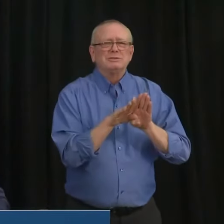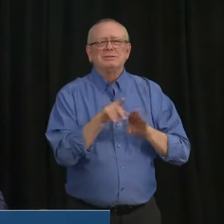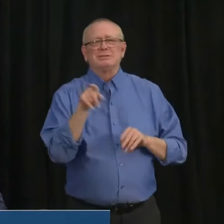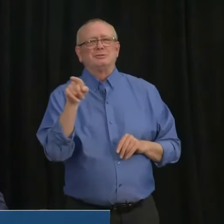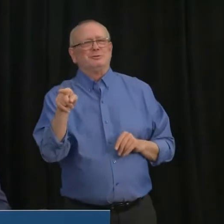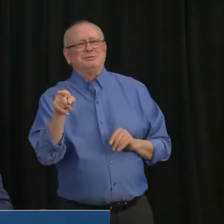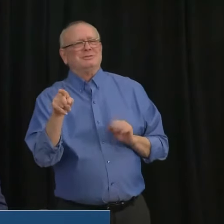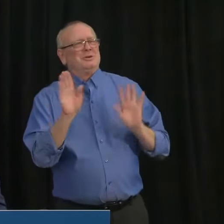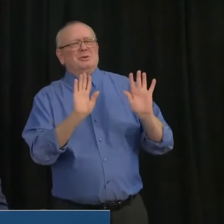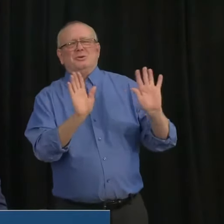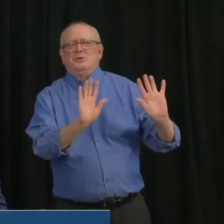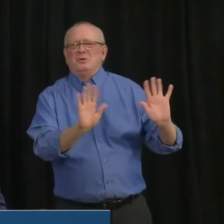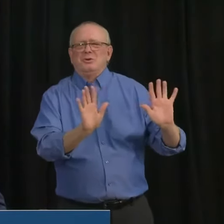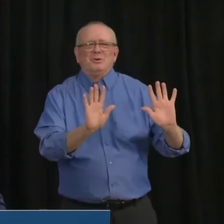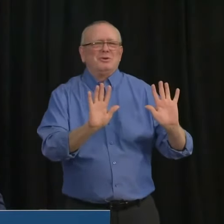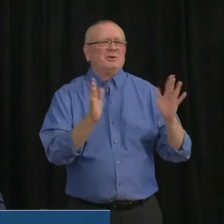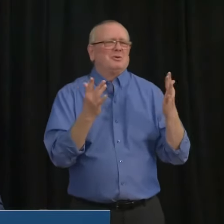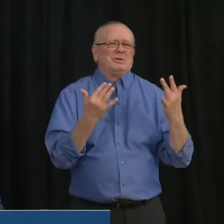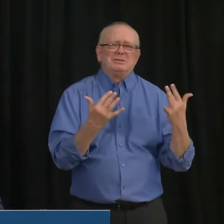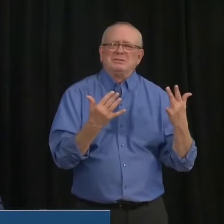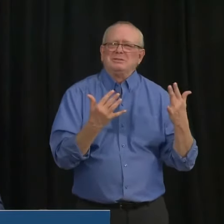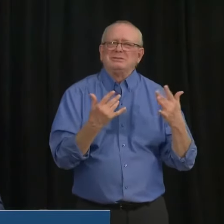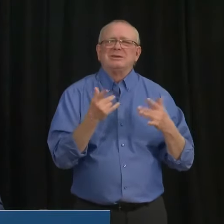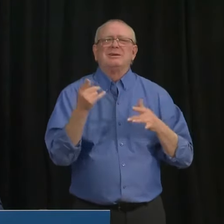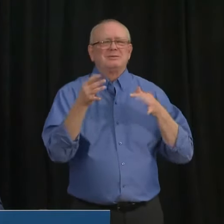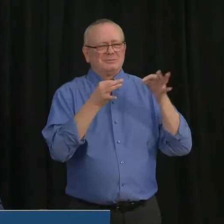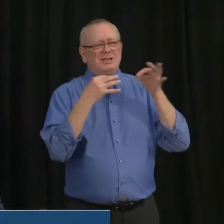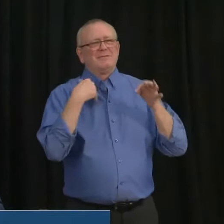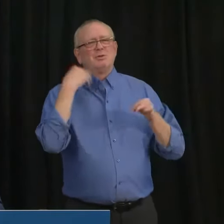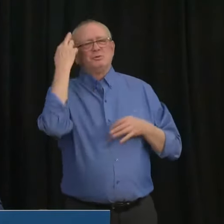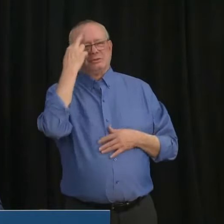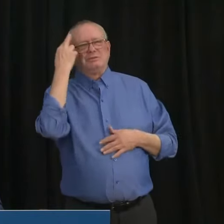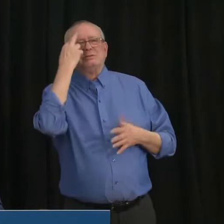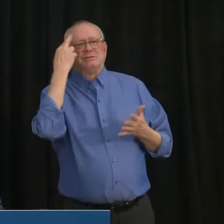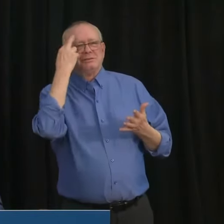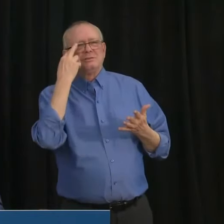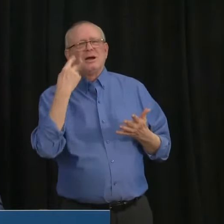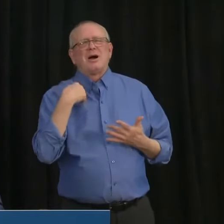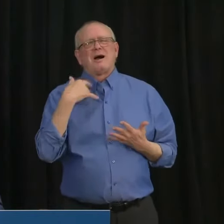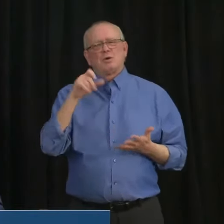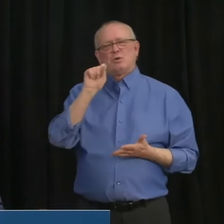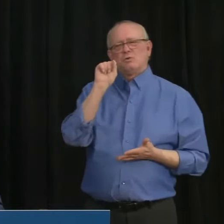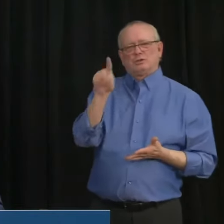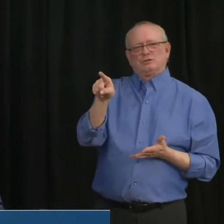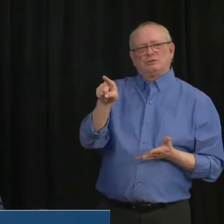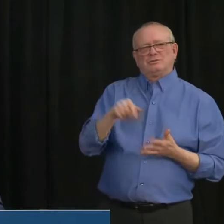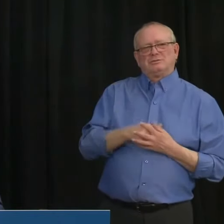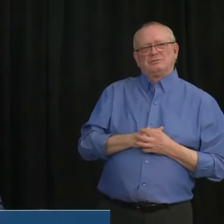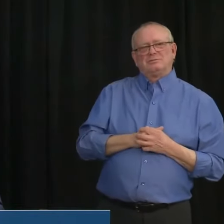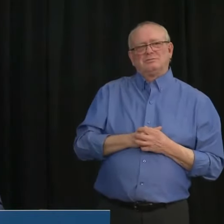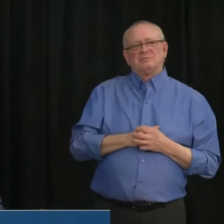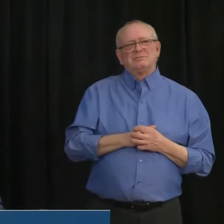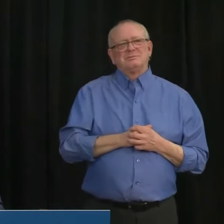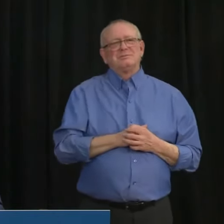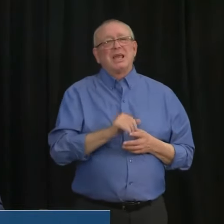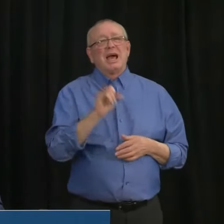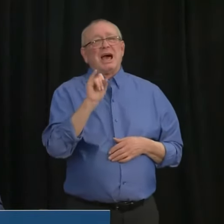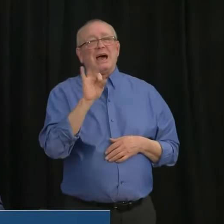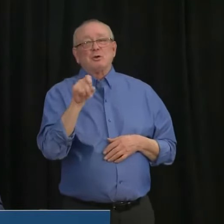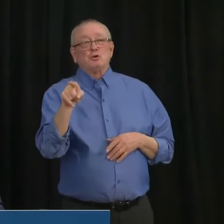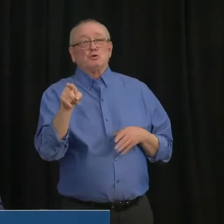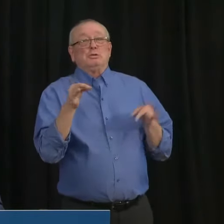but perhaps you could say, how bad, Premier, would it have to get for you